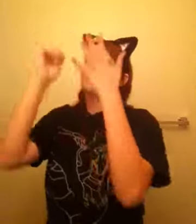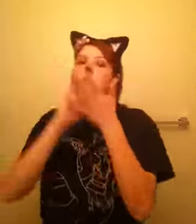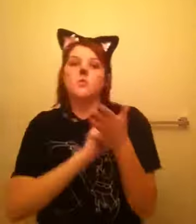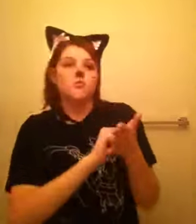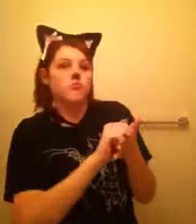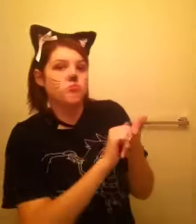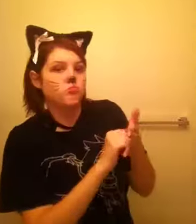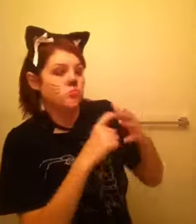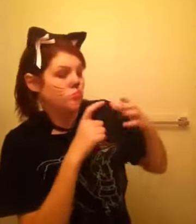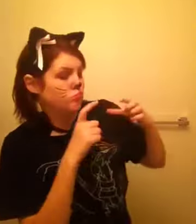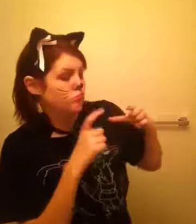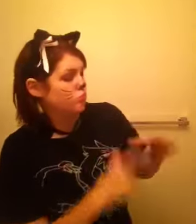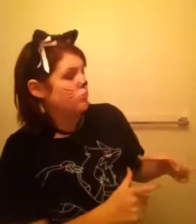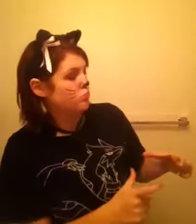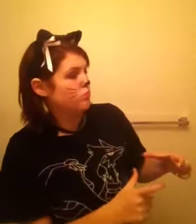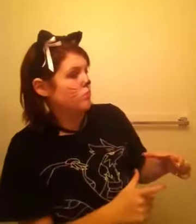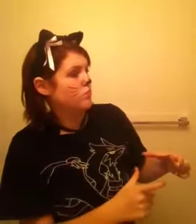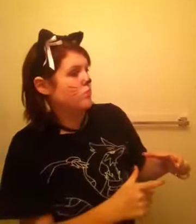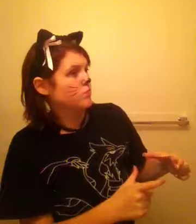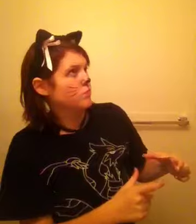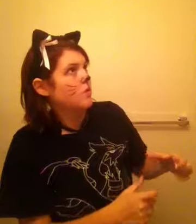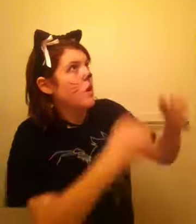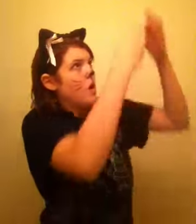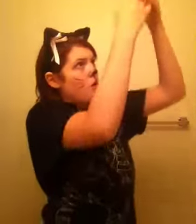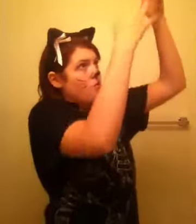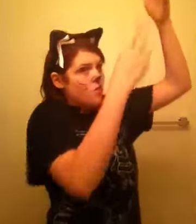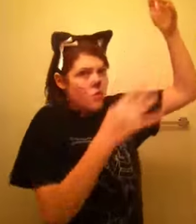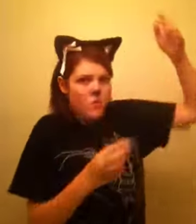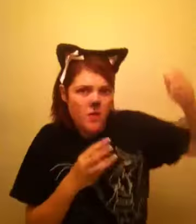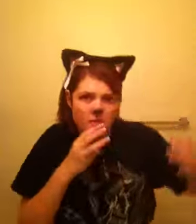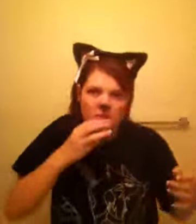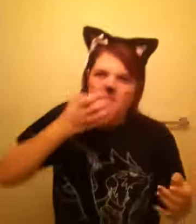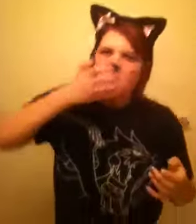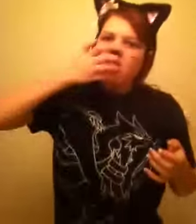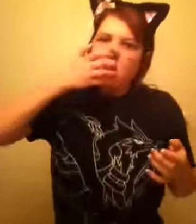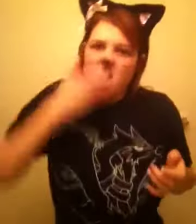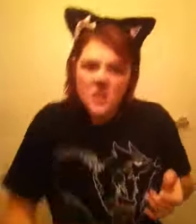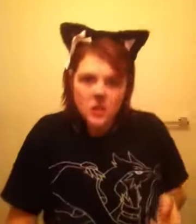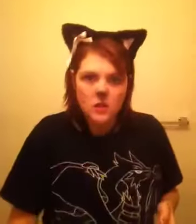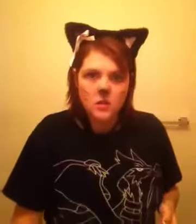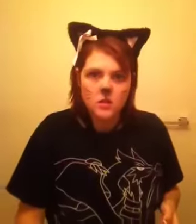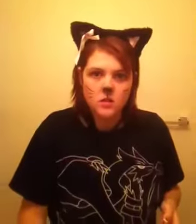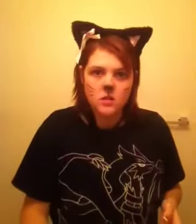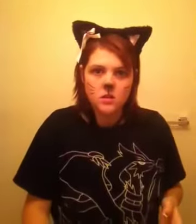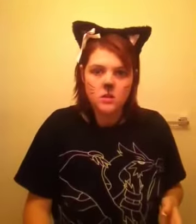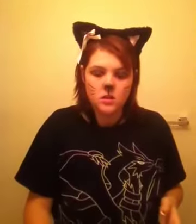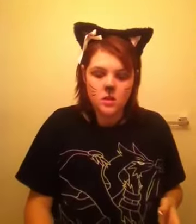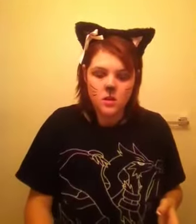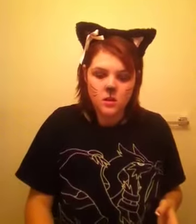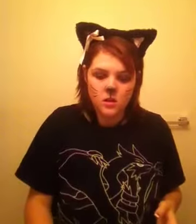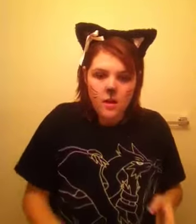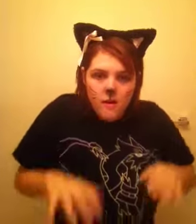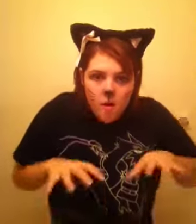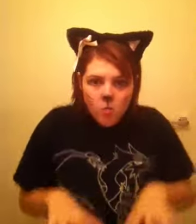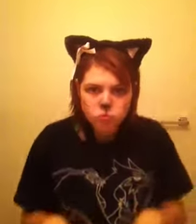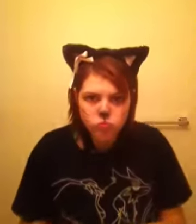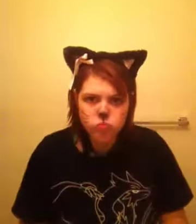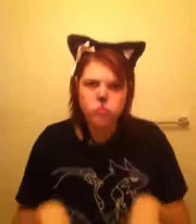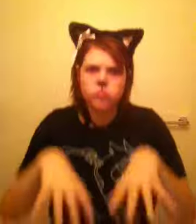I do the dishes. I run the water very, very, very hot. And then I fill the sink to the